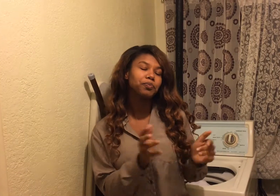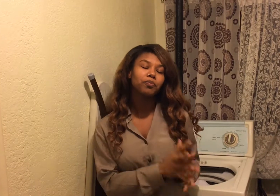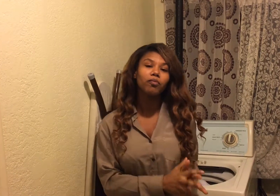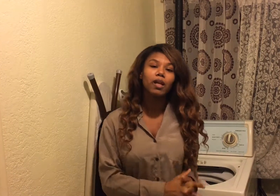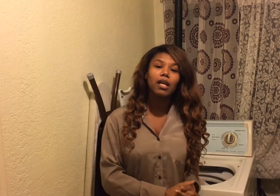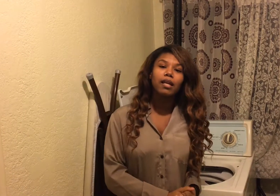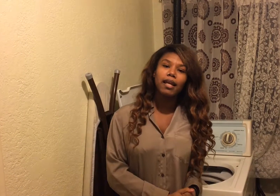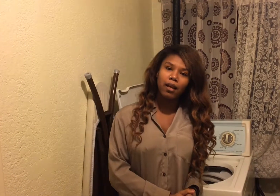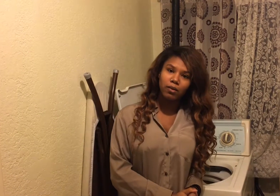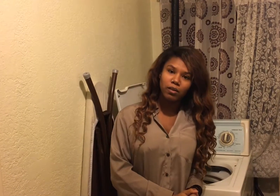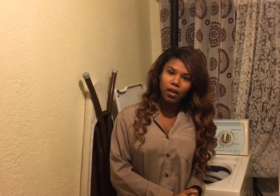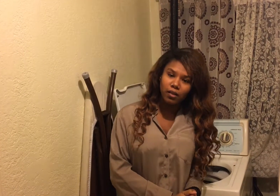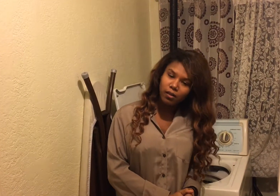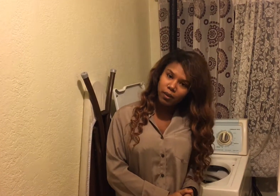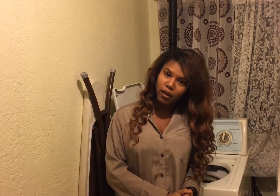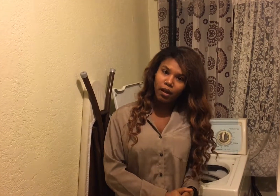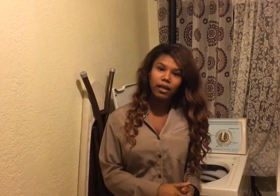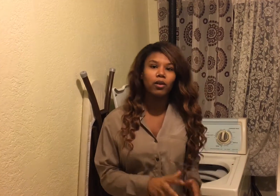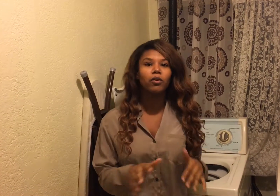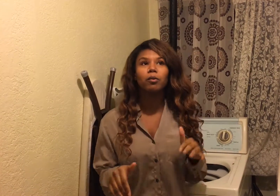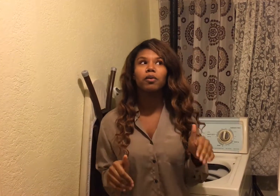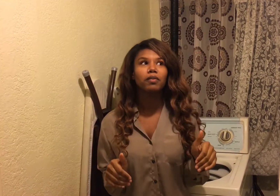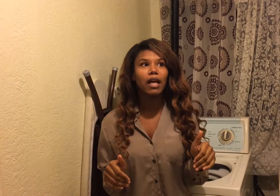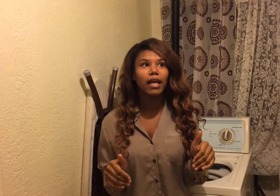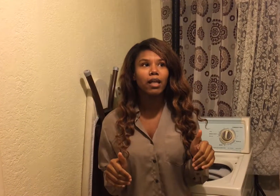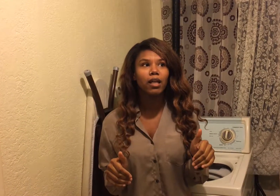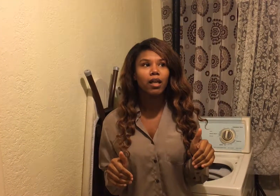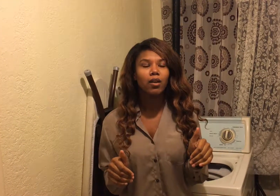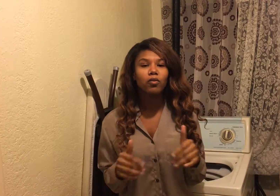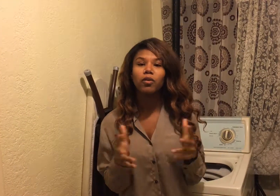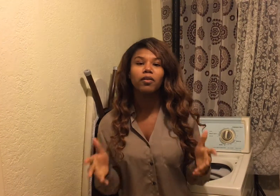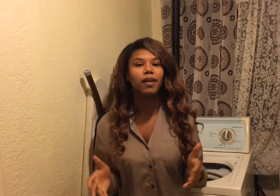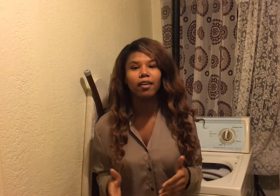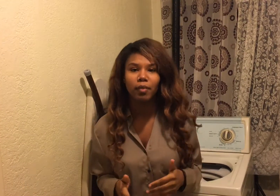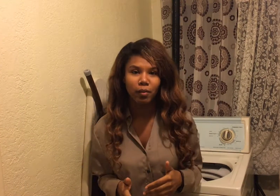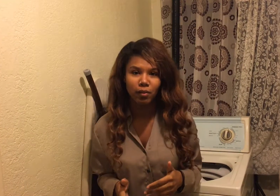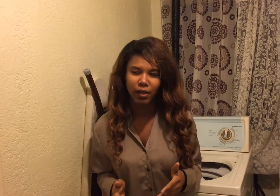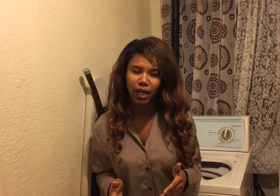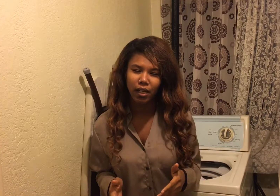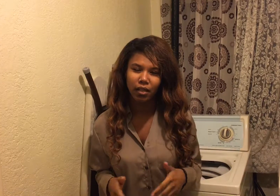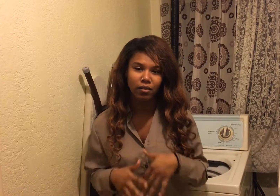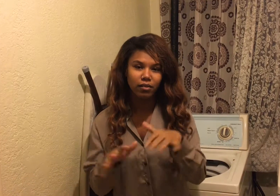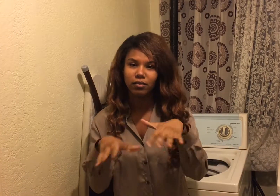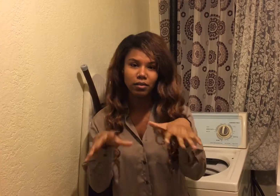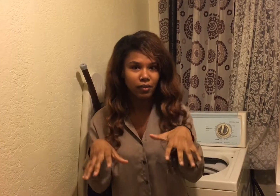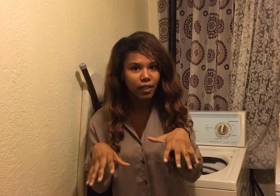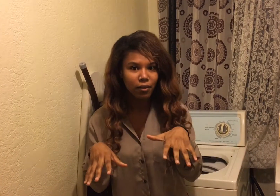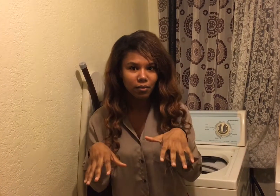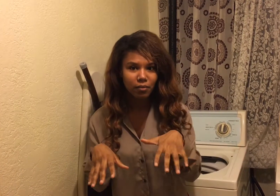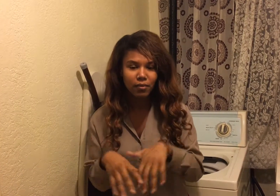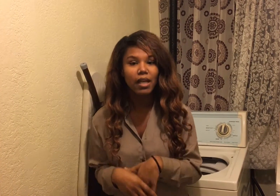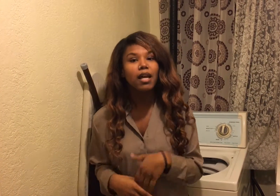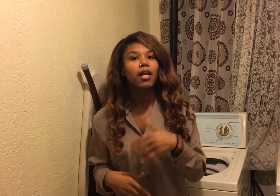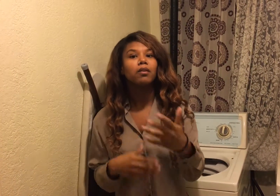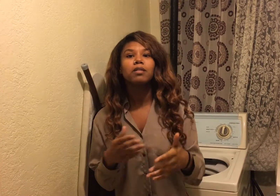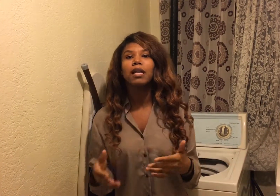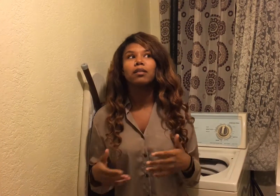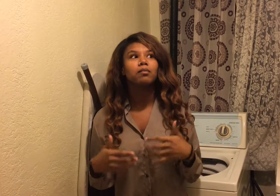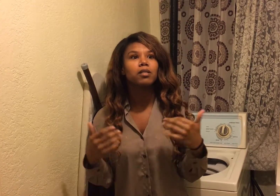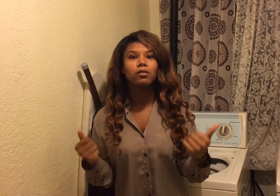now y'all know when y'all in a group of like four or five people right your friend group and you telling them this